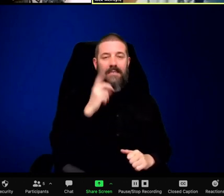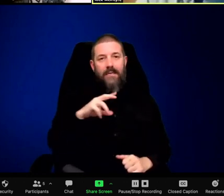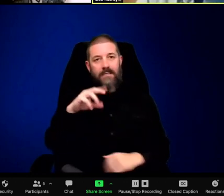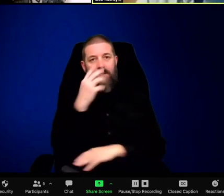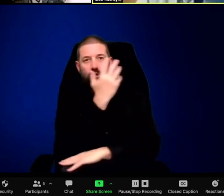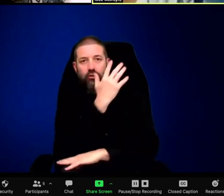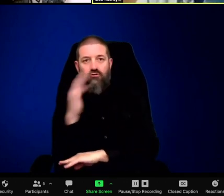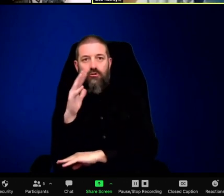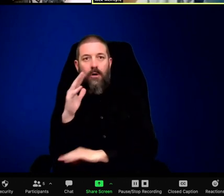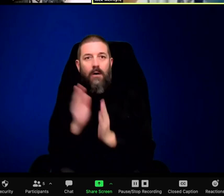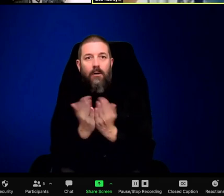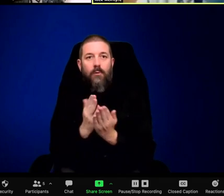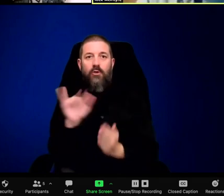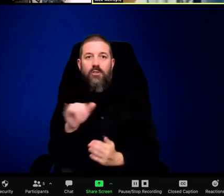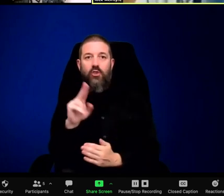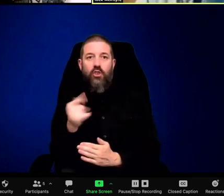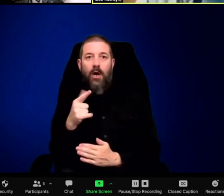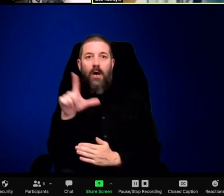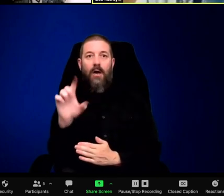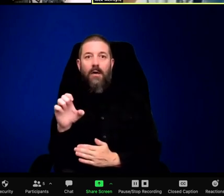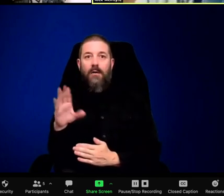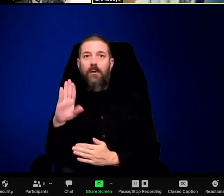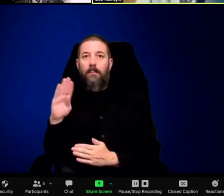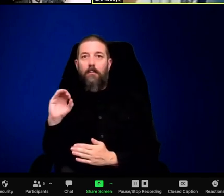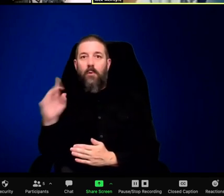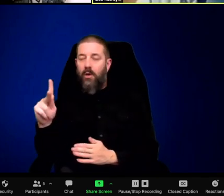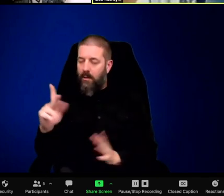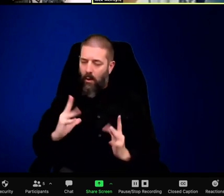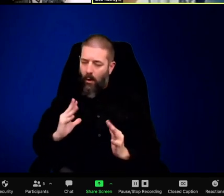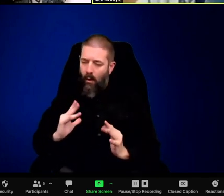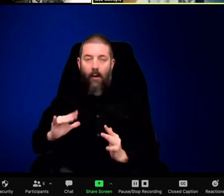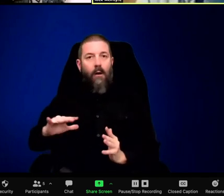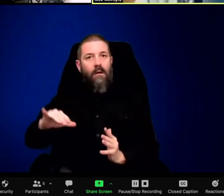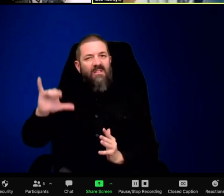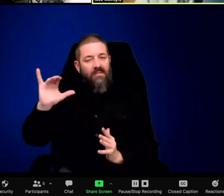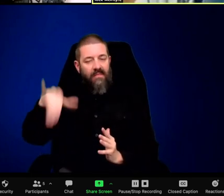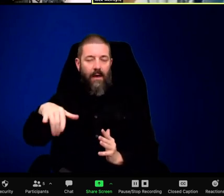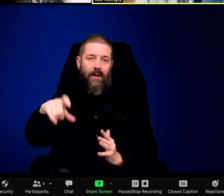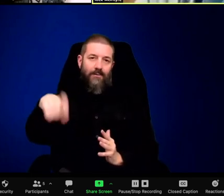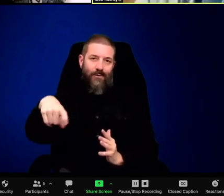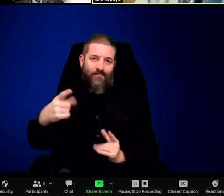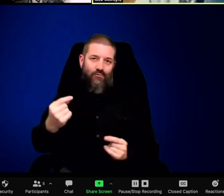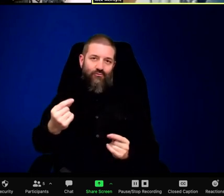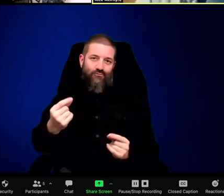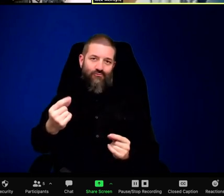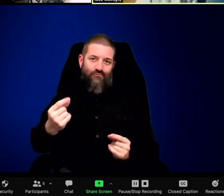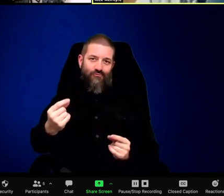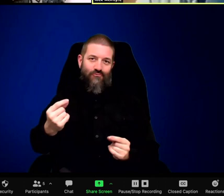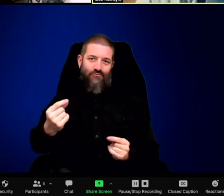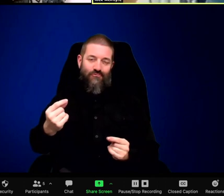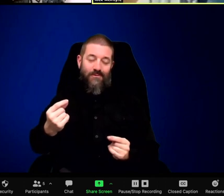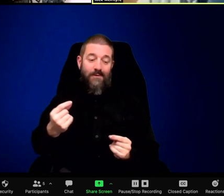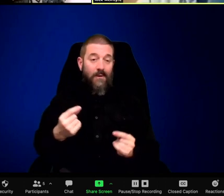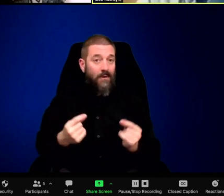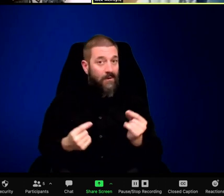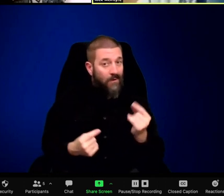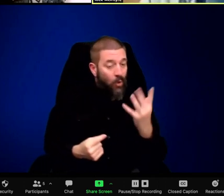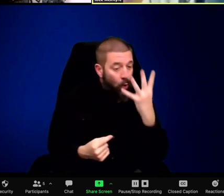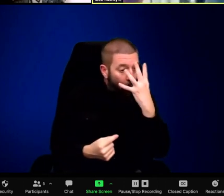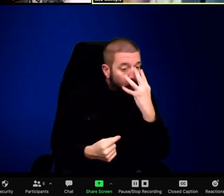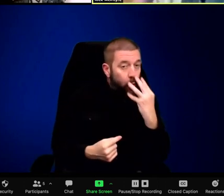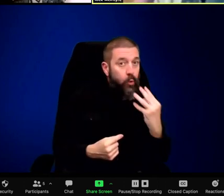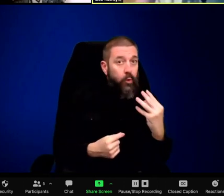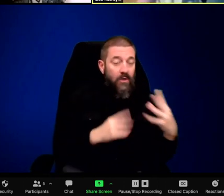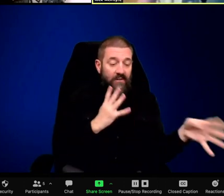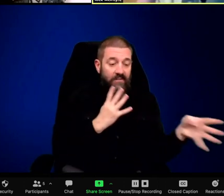That was going to be my question. That was, that's a segue to a quick question. I was going to say, if they do make the book, um, who would